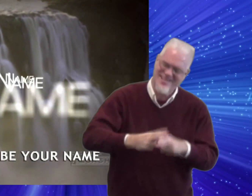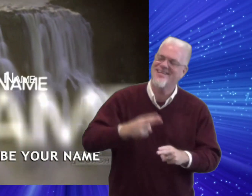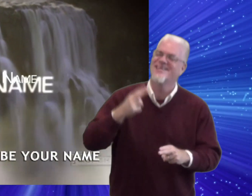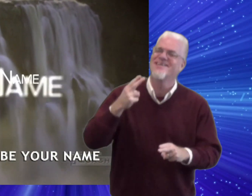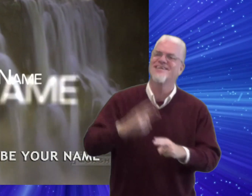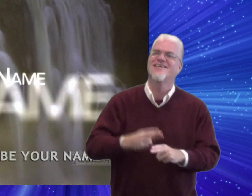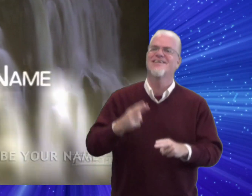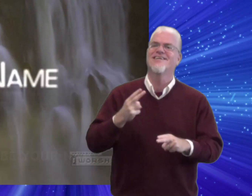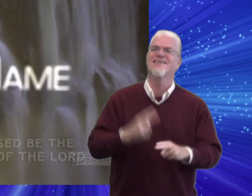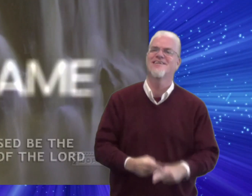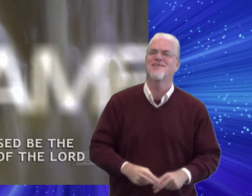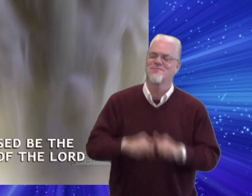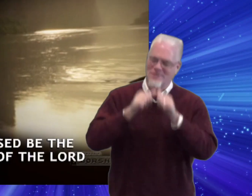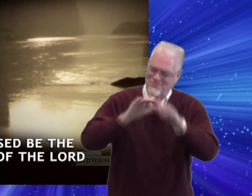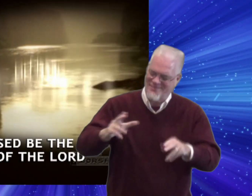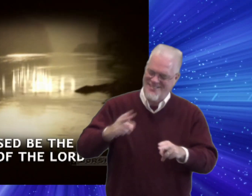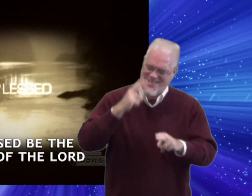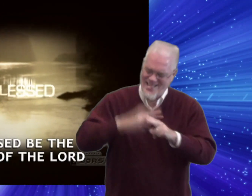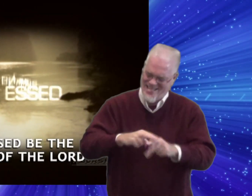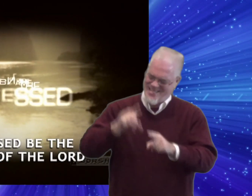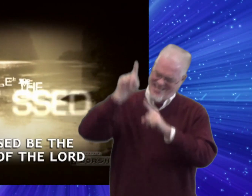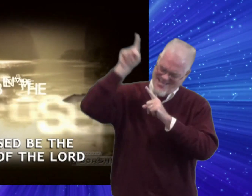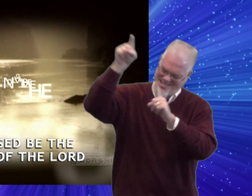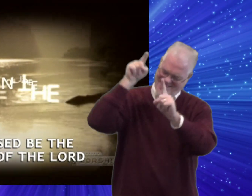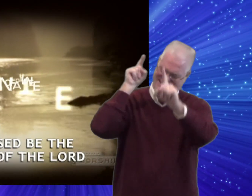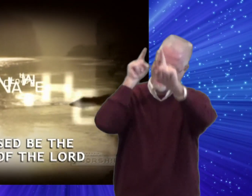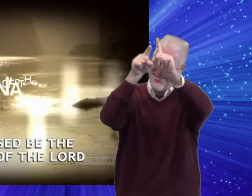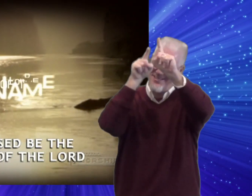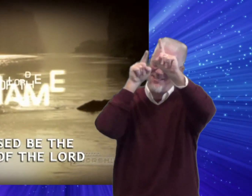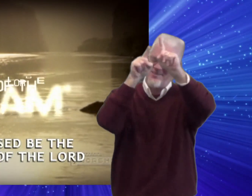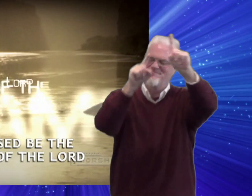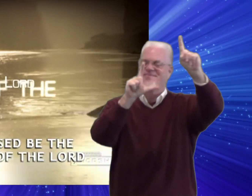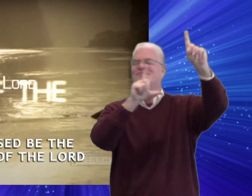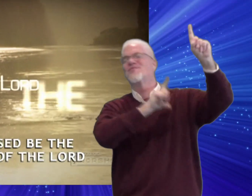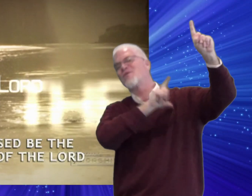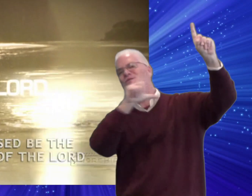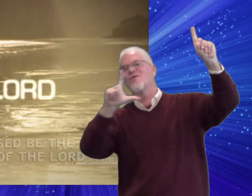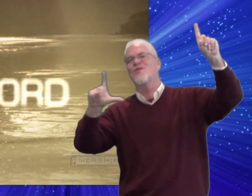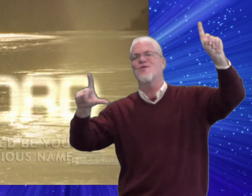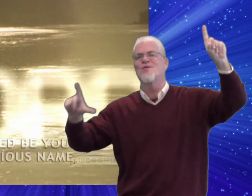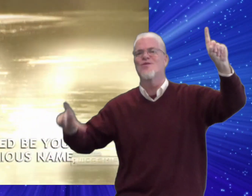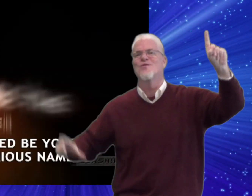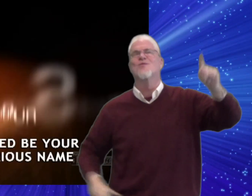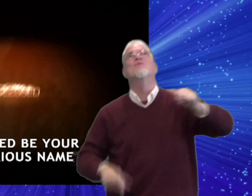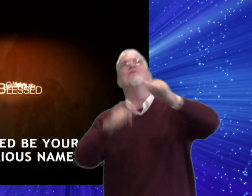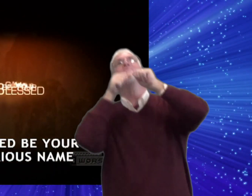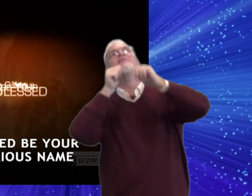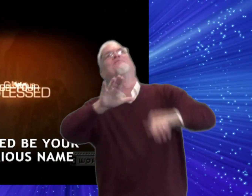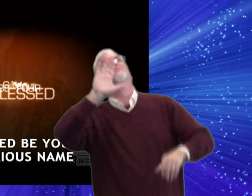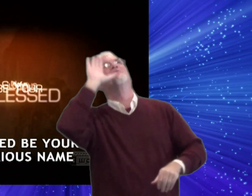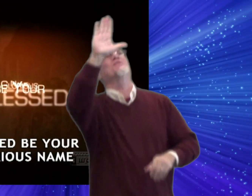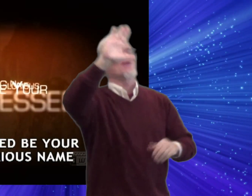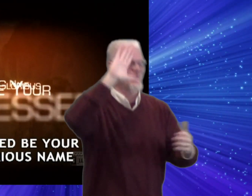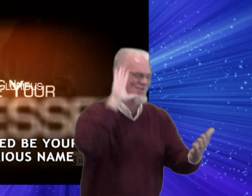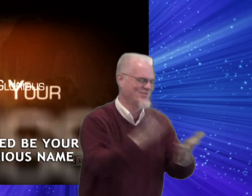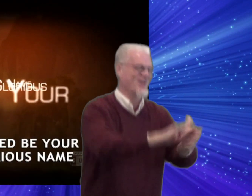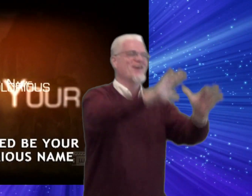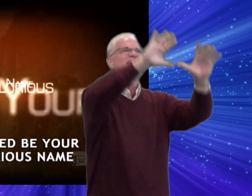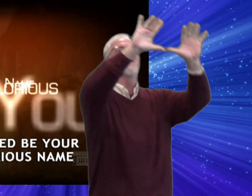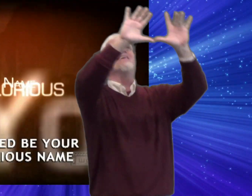closes Blessed be your name of the Lord Blessed be your